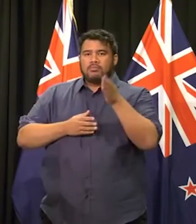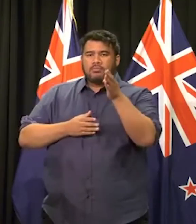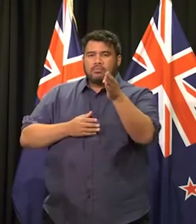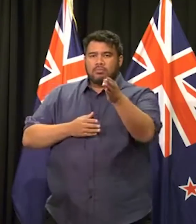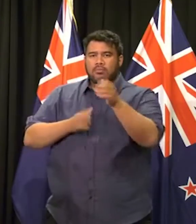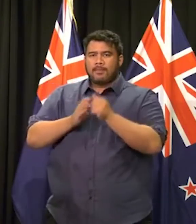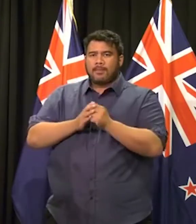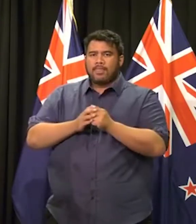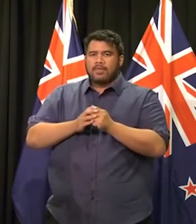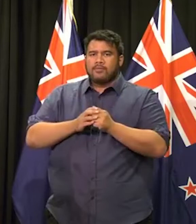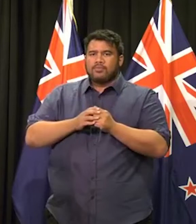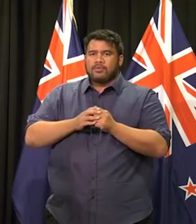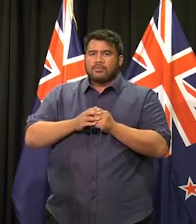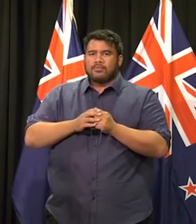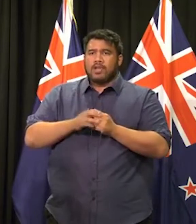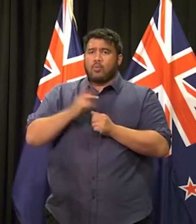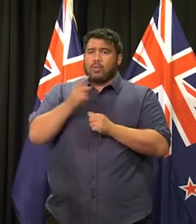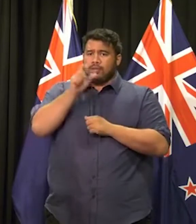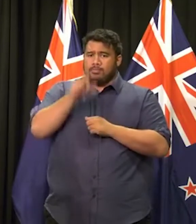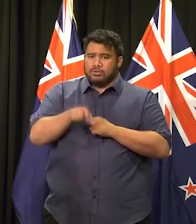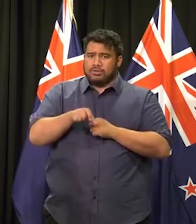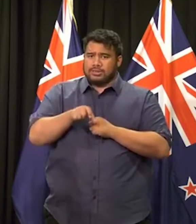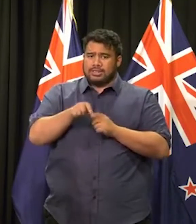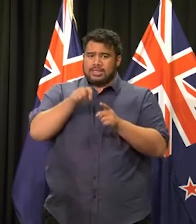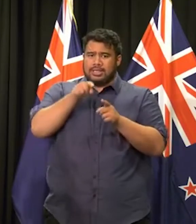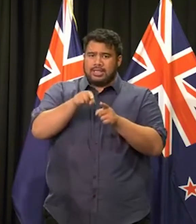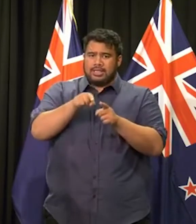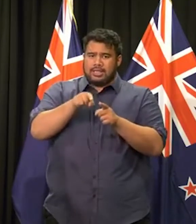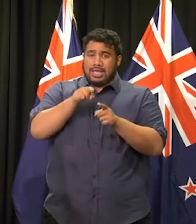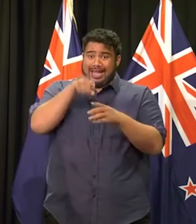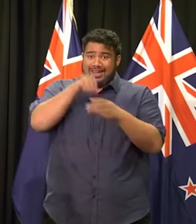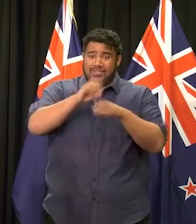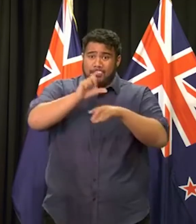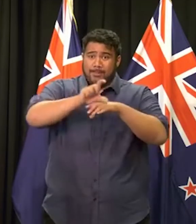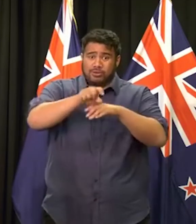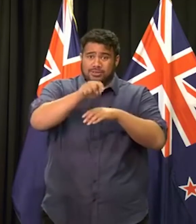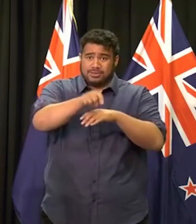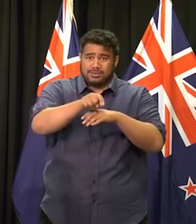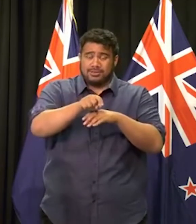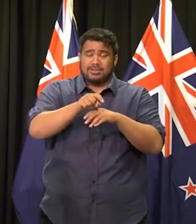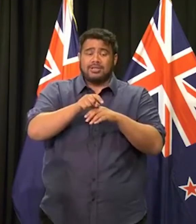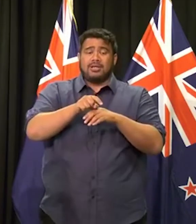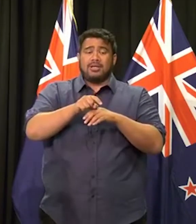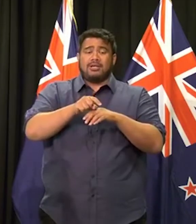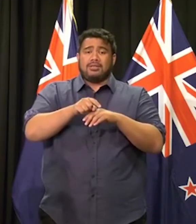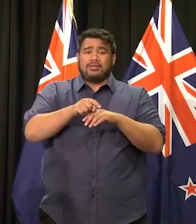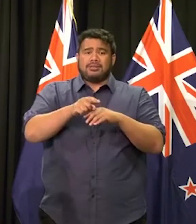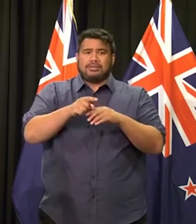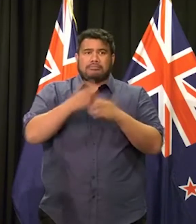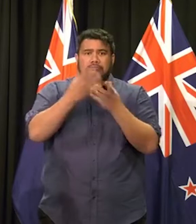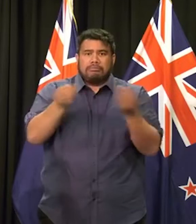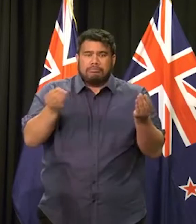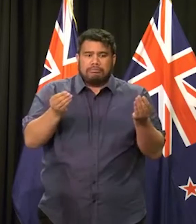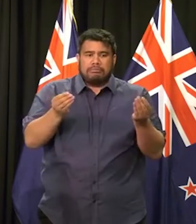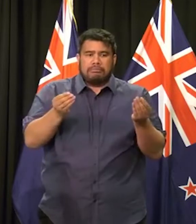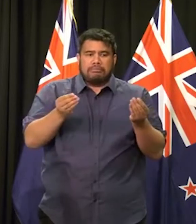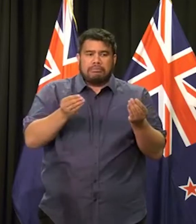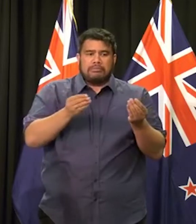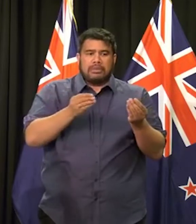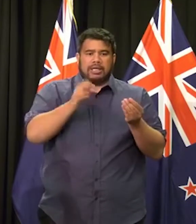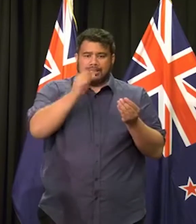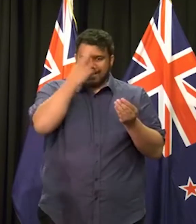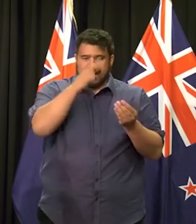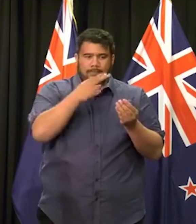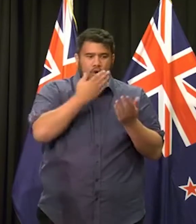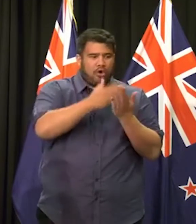in the mosque. He's neither on the deceased list, nor the list of the injured, and his friends have made a desperate plea at Hagley Park today.